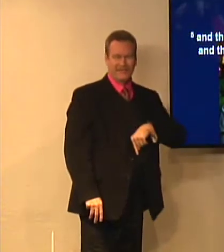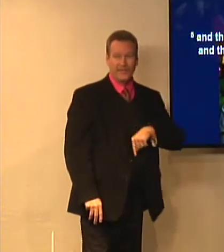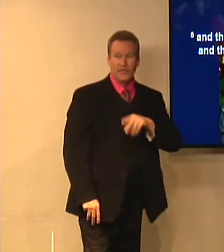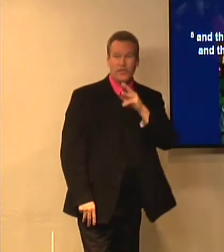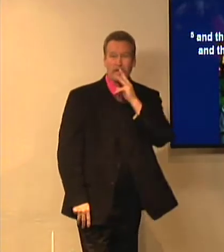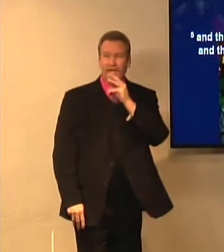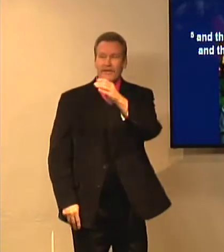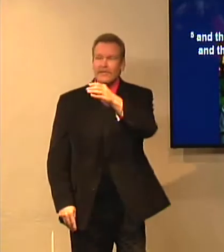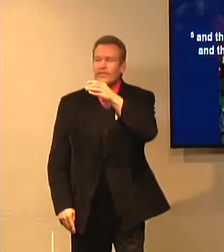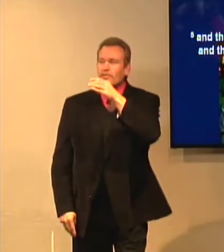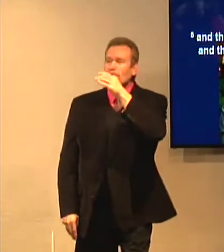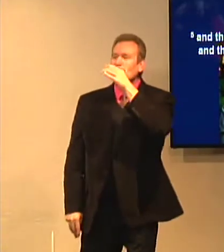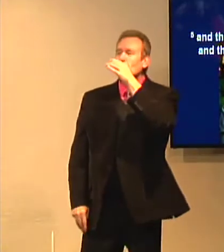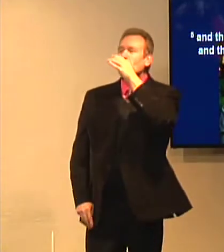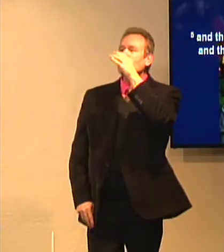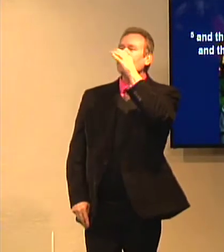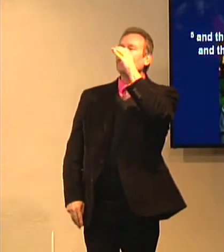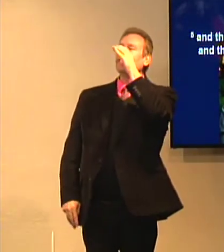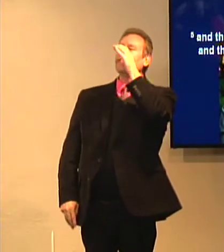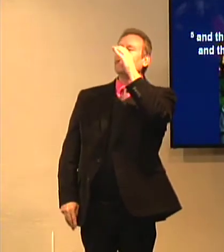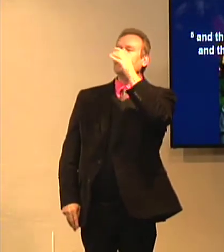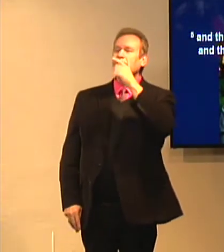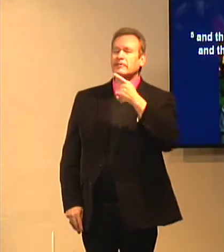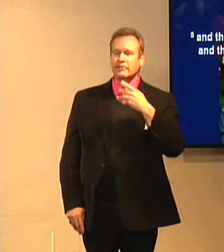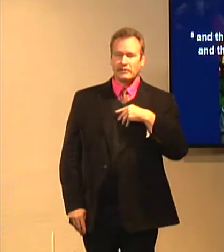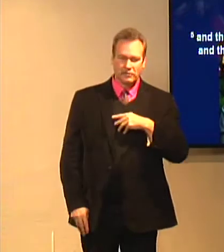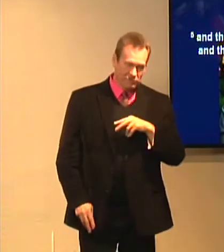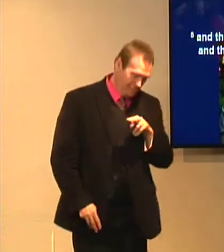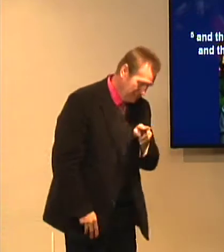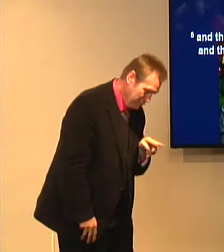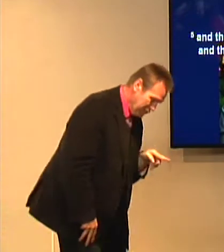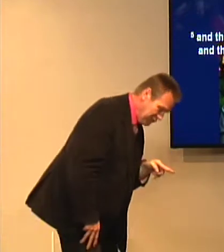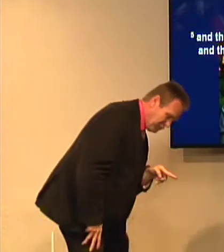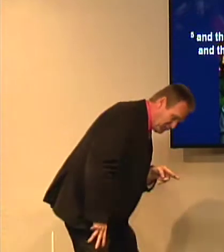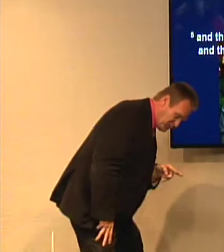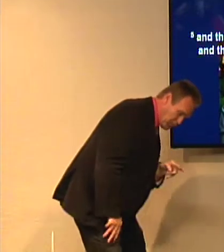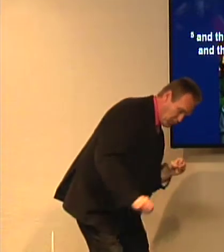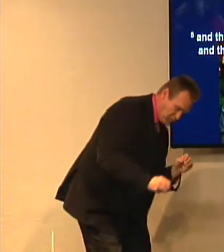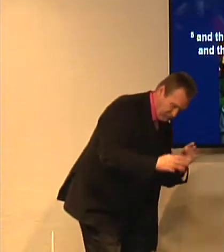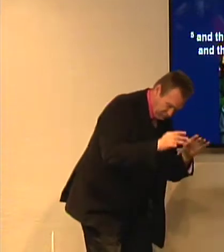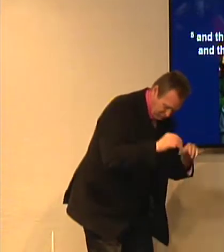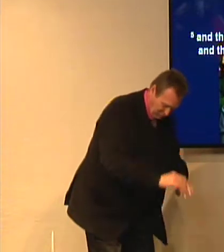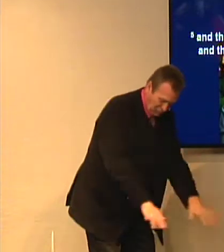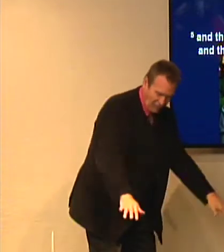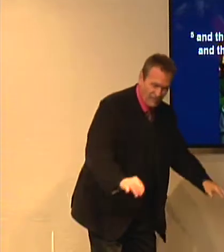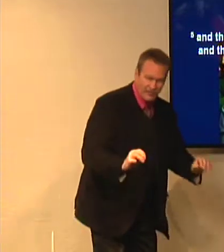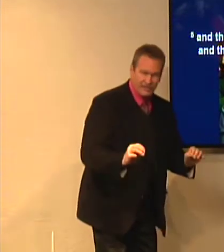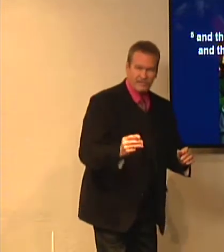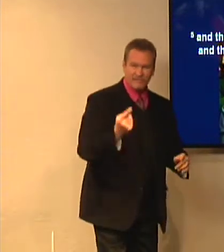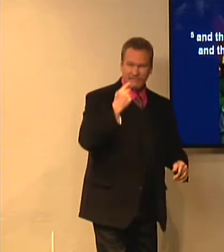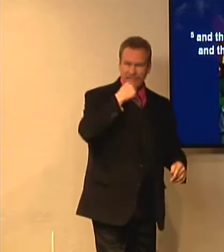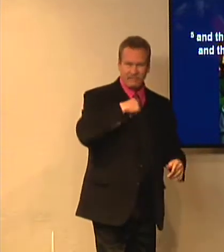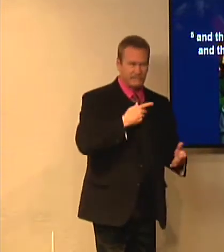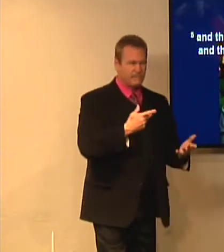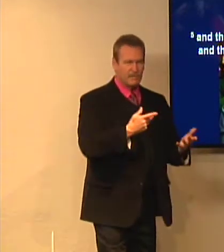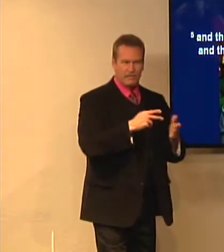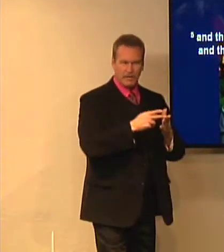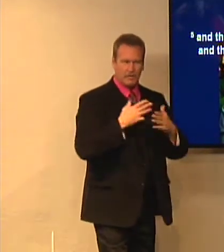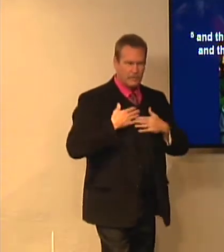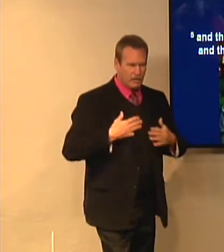make sure it stayed within Christ. The same thing where he protected his drink, make sure he didn't go through his body or go through what was before